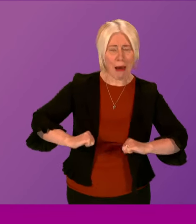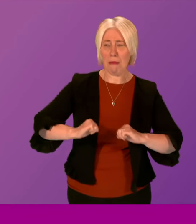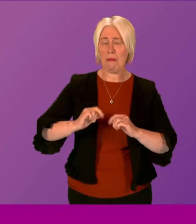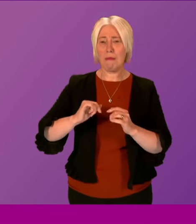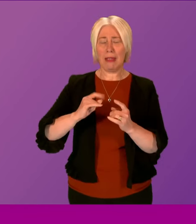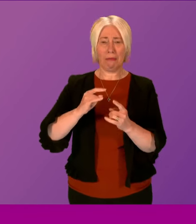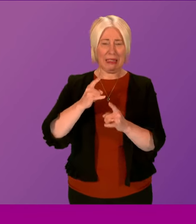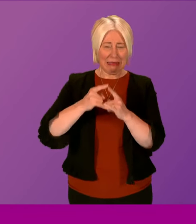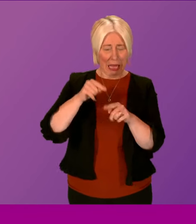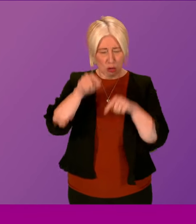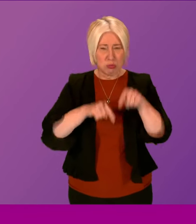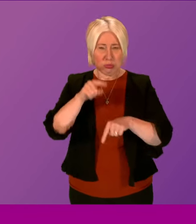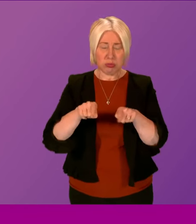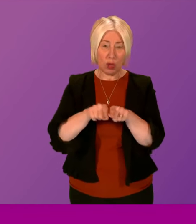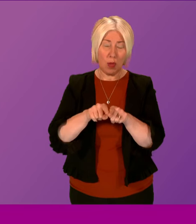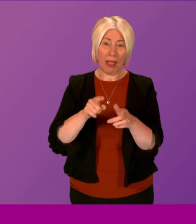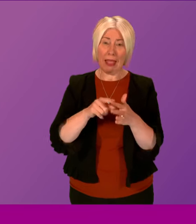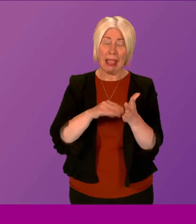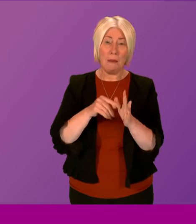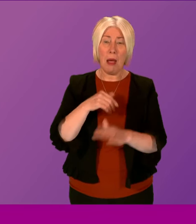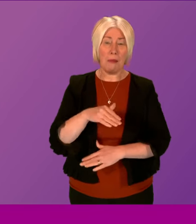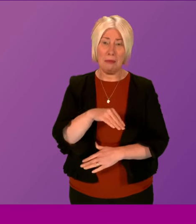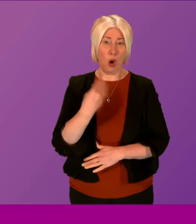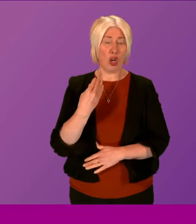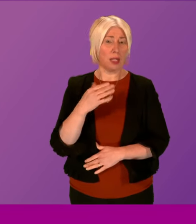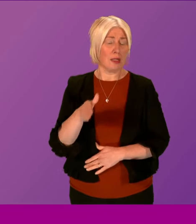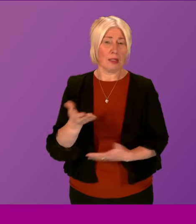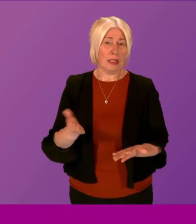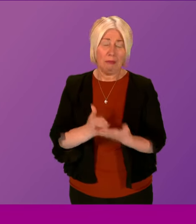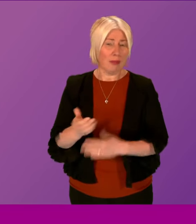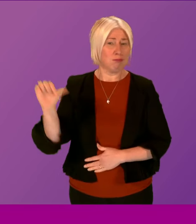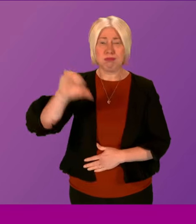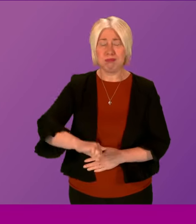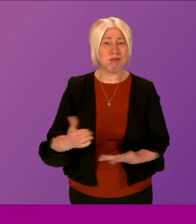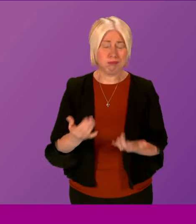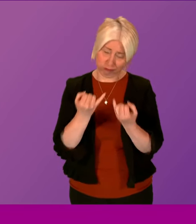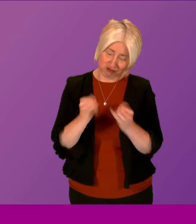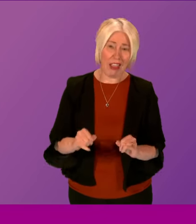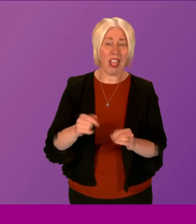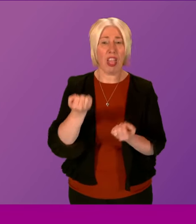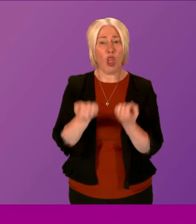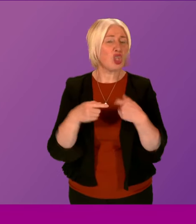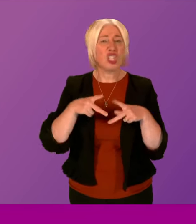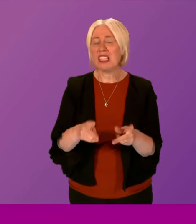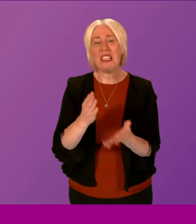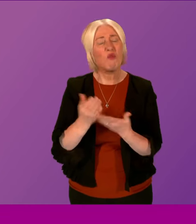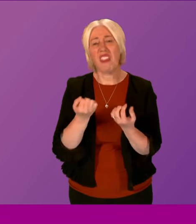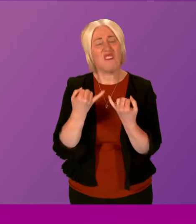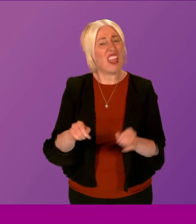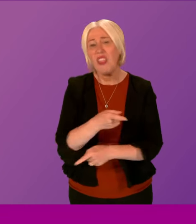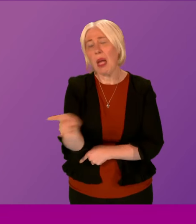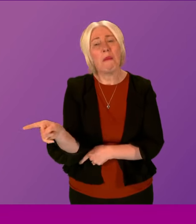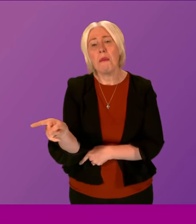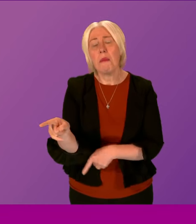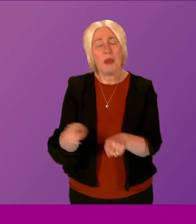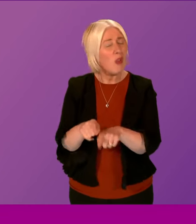a tragic murder by Ian Packer. They were ultimately let down by failings in the justice system and clearly failings from the